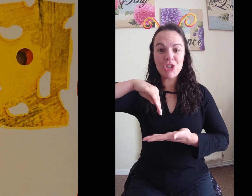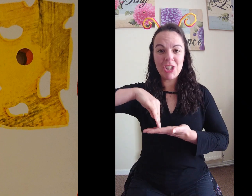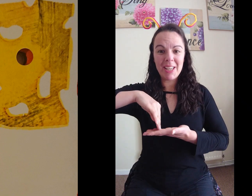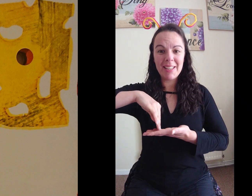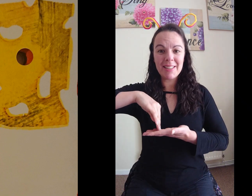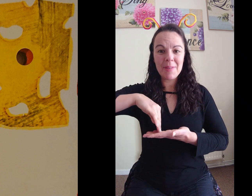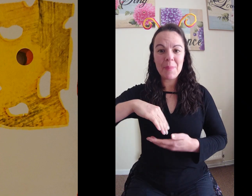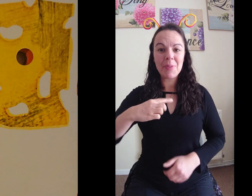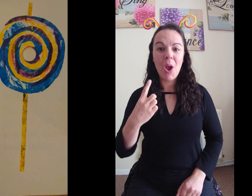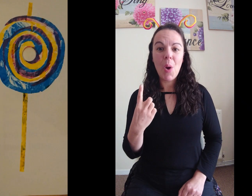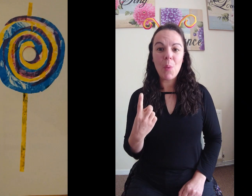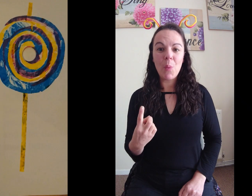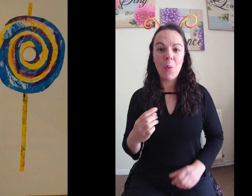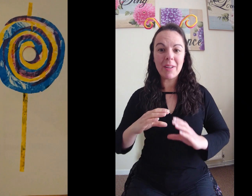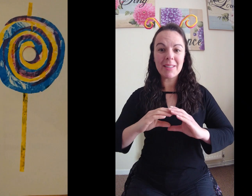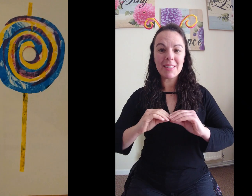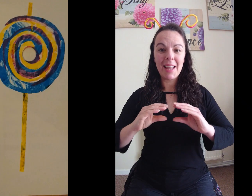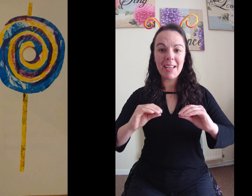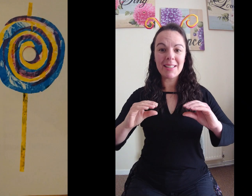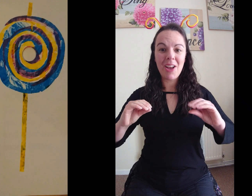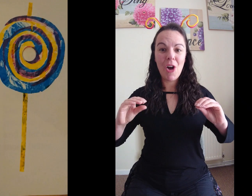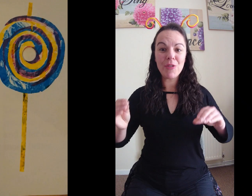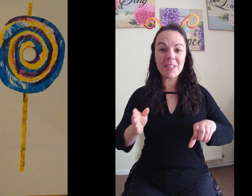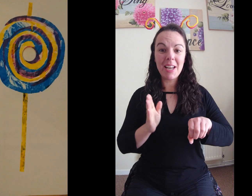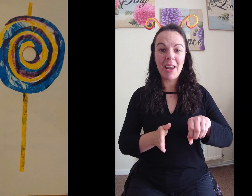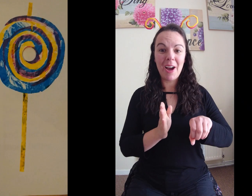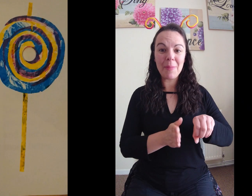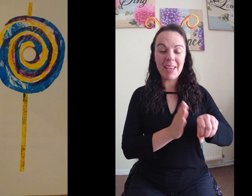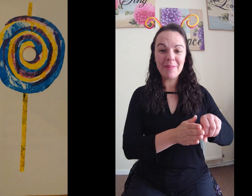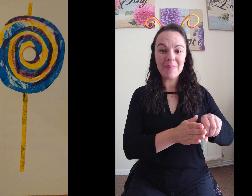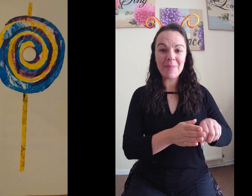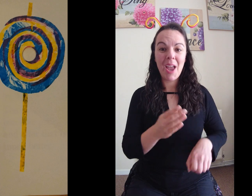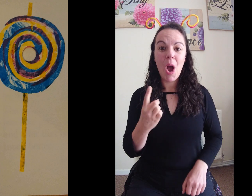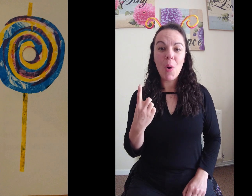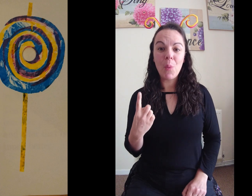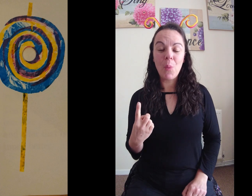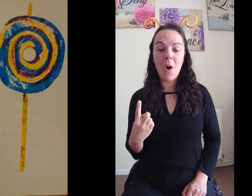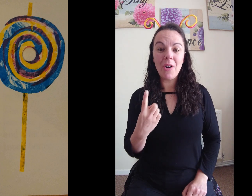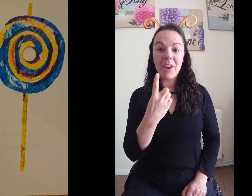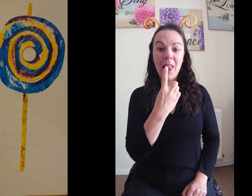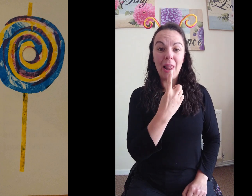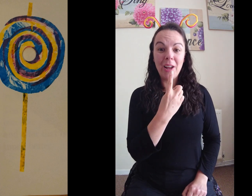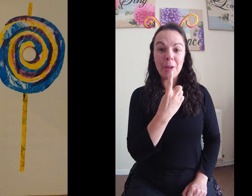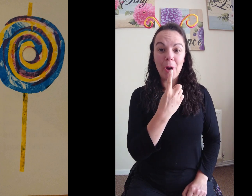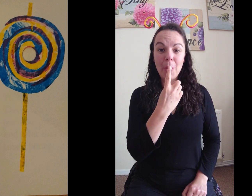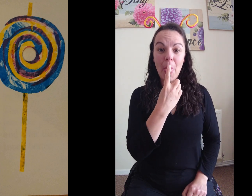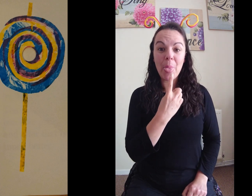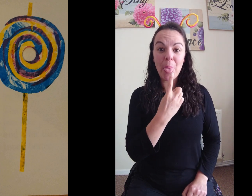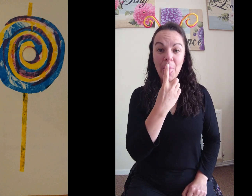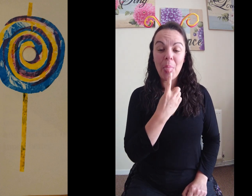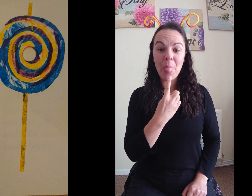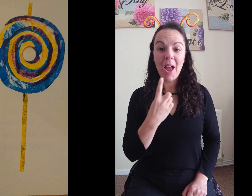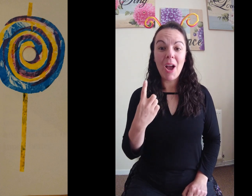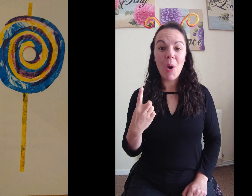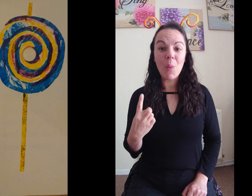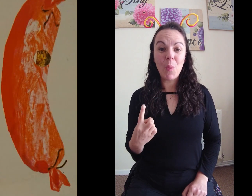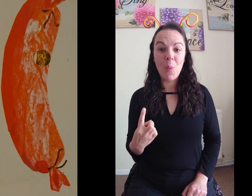of Swiss cheese. One slice of salami. One lollipop.